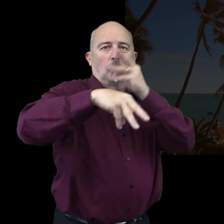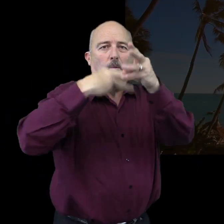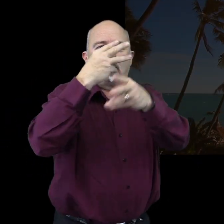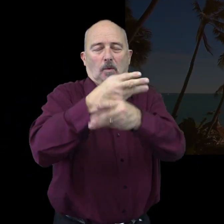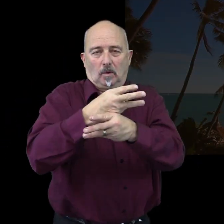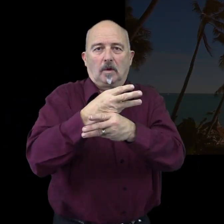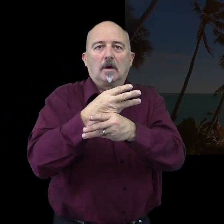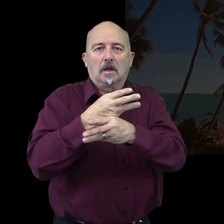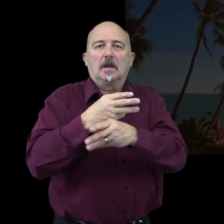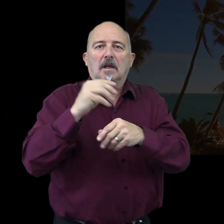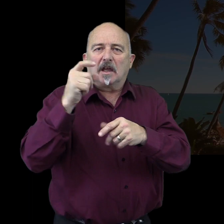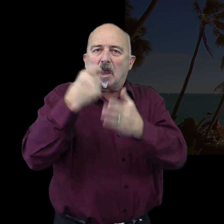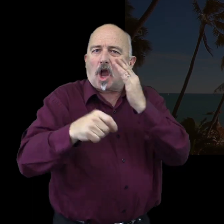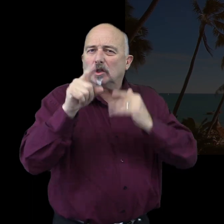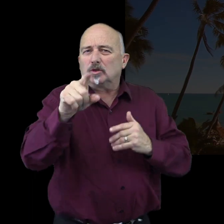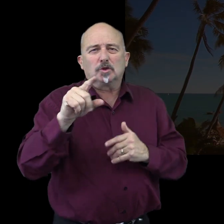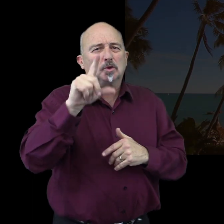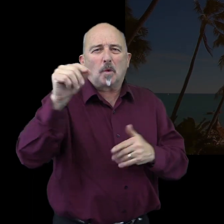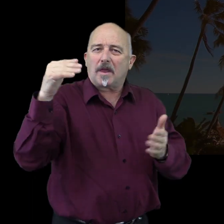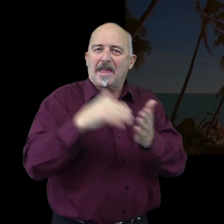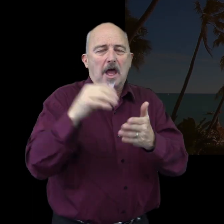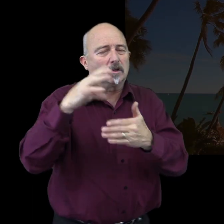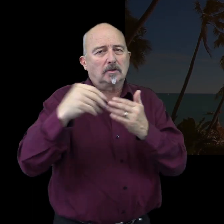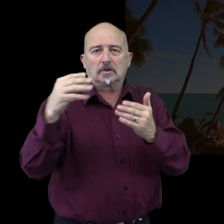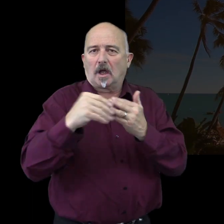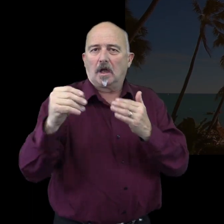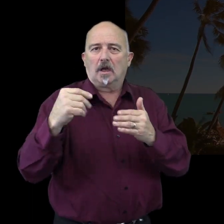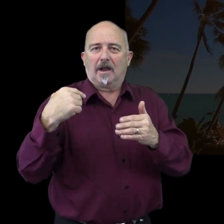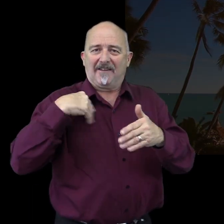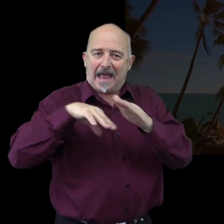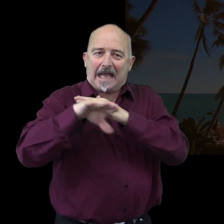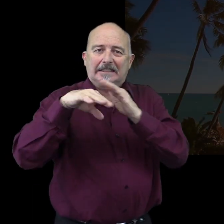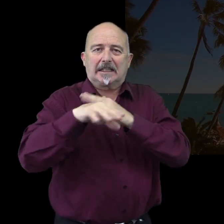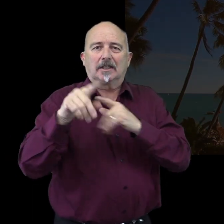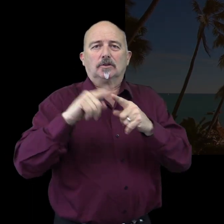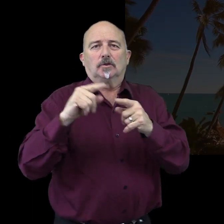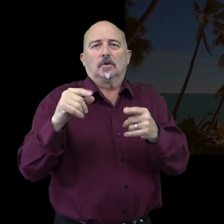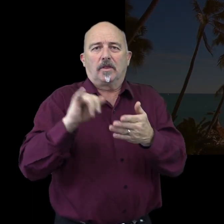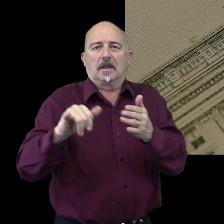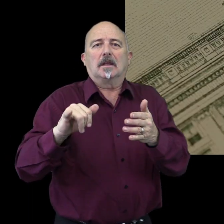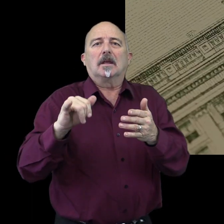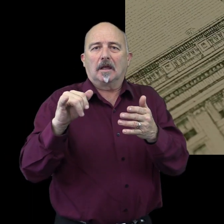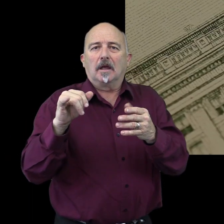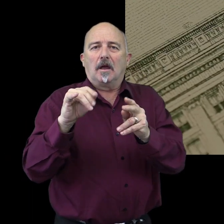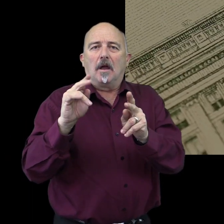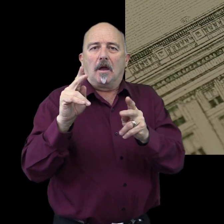cost as much as $20,000 or more. We get access to these properties for pennies on the dollar.